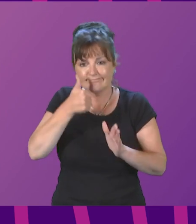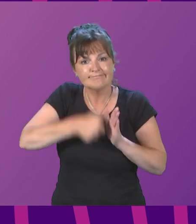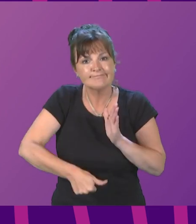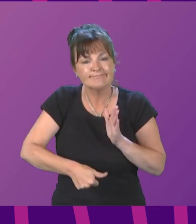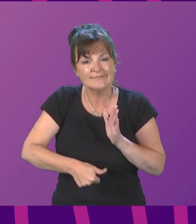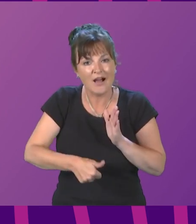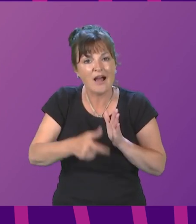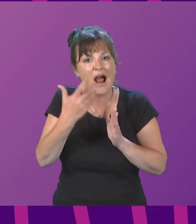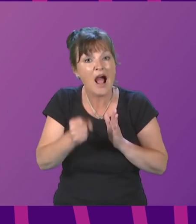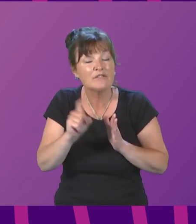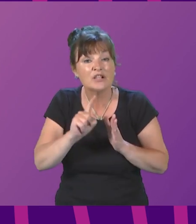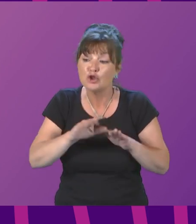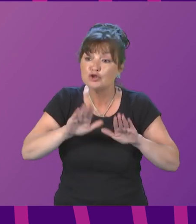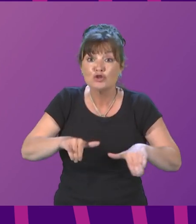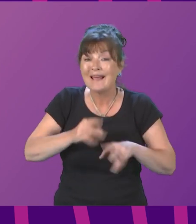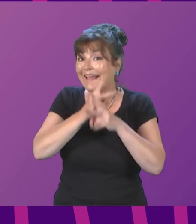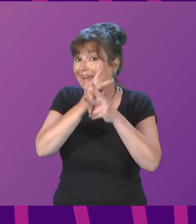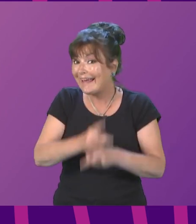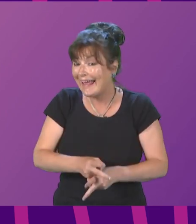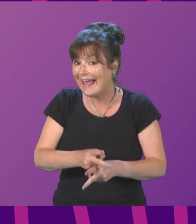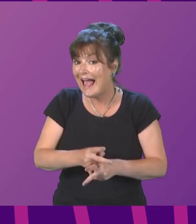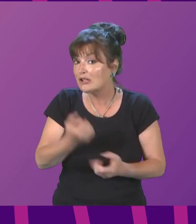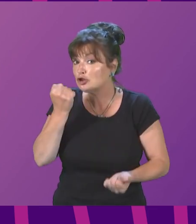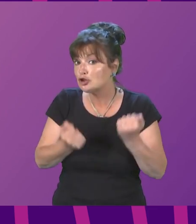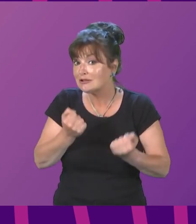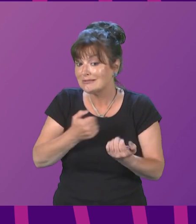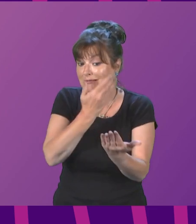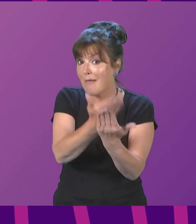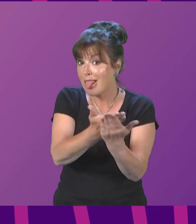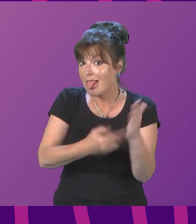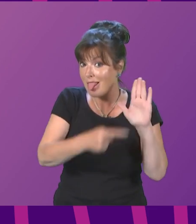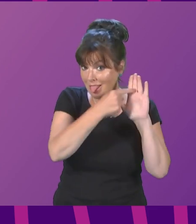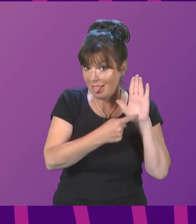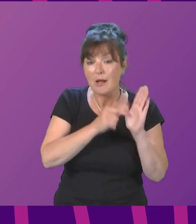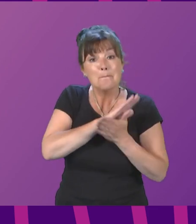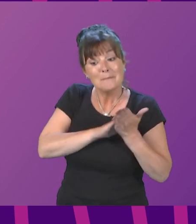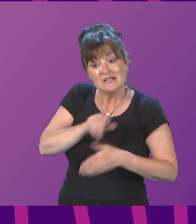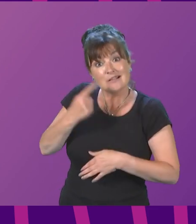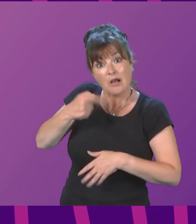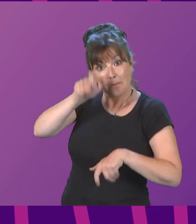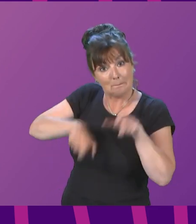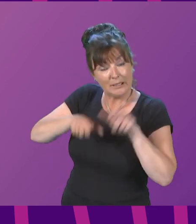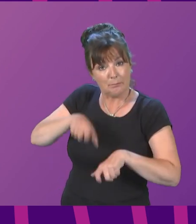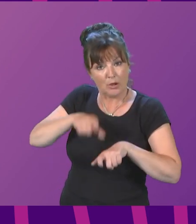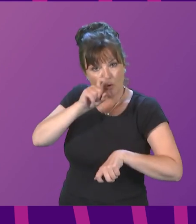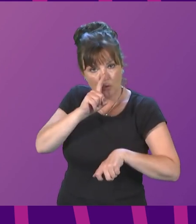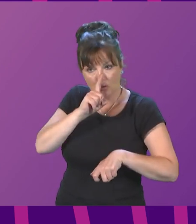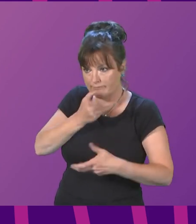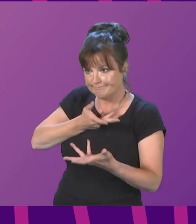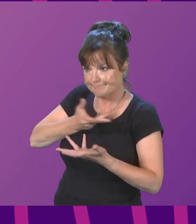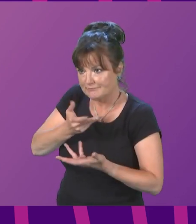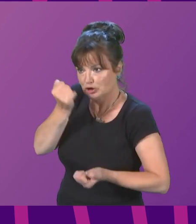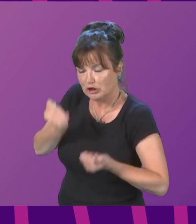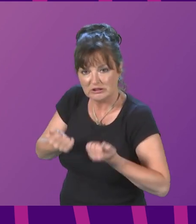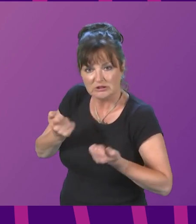a Children's Care and Justice Bill to ensure that young people who come into contact with the justice and care systems